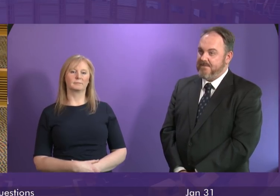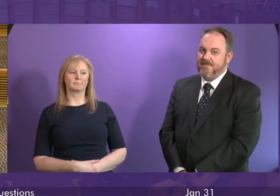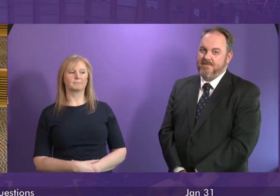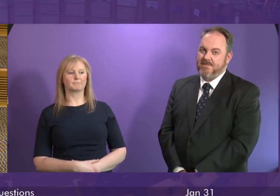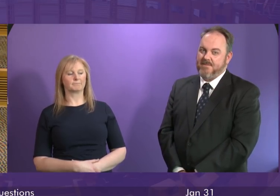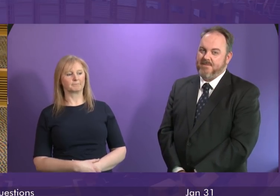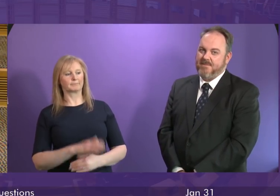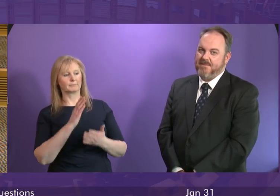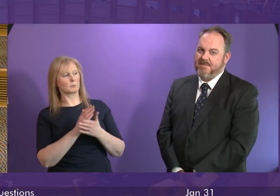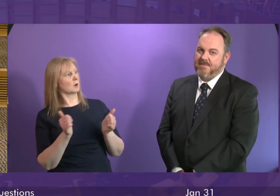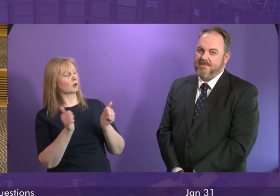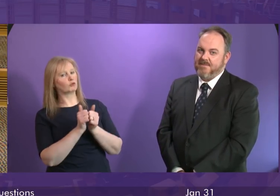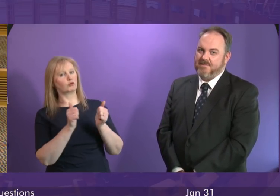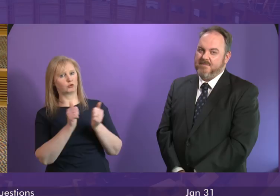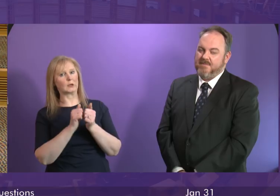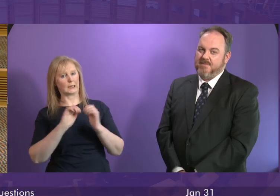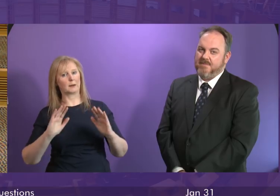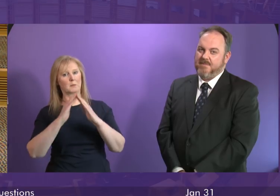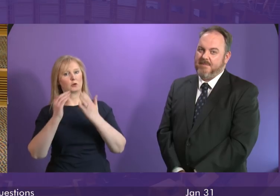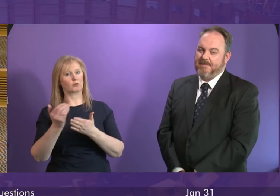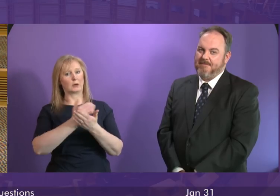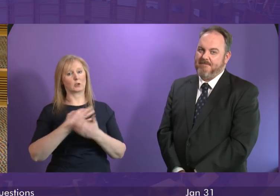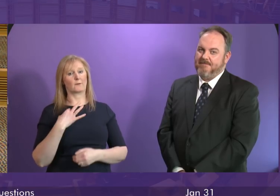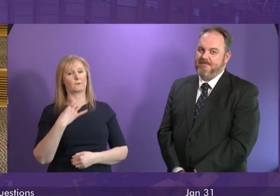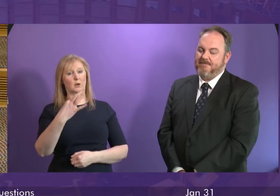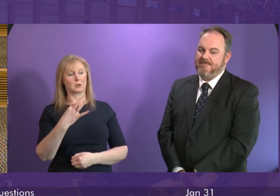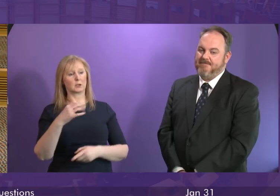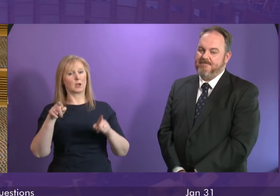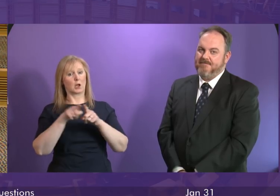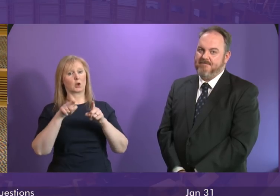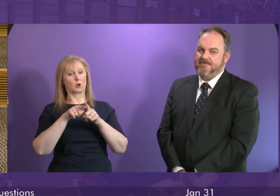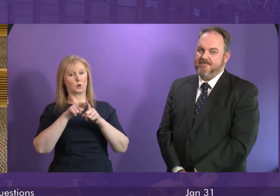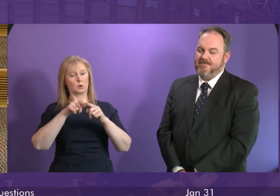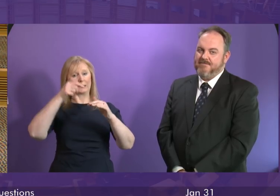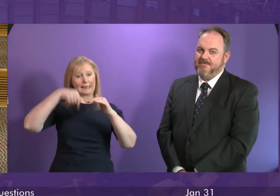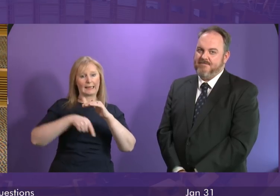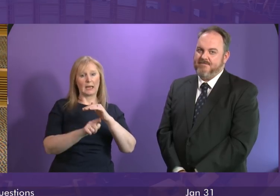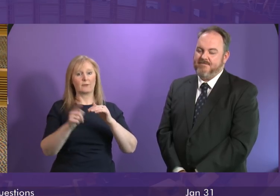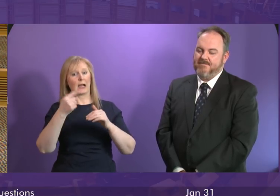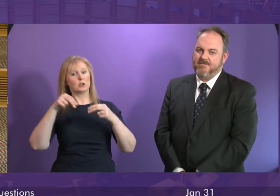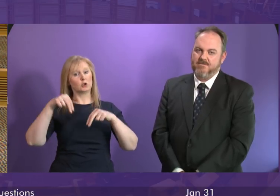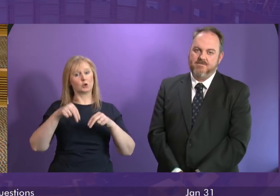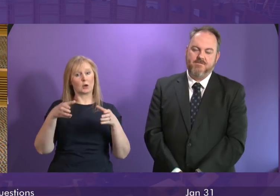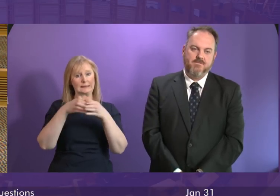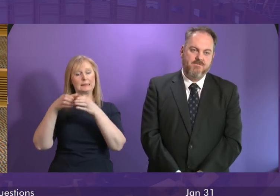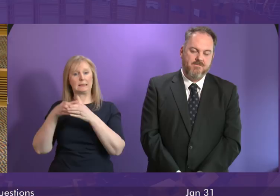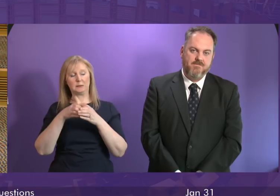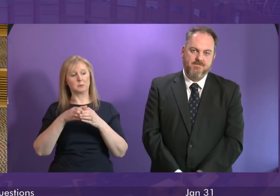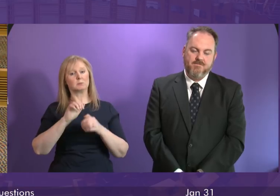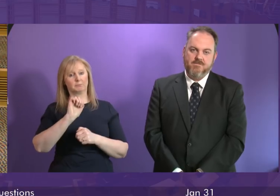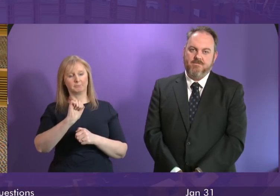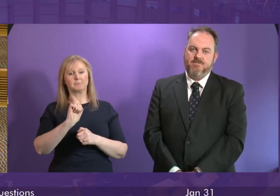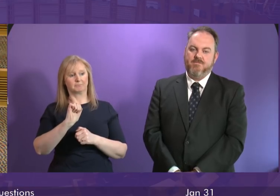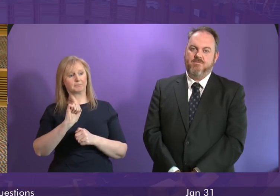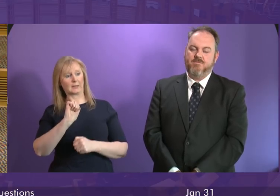I wholeheartedly agree with that Mountain Rescue volunteers including of course the cave and dog teams do a vital job often putting their own lives at